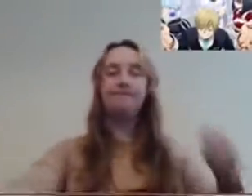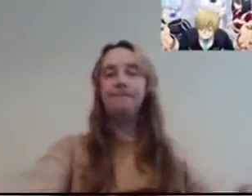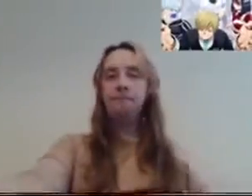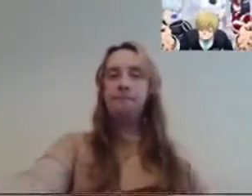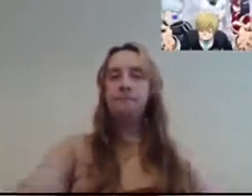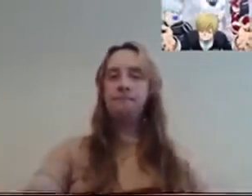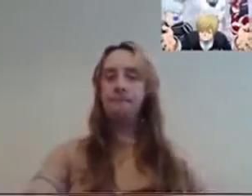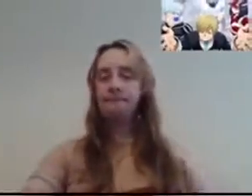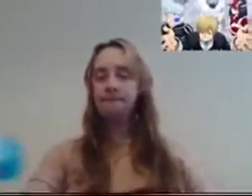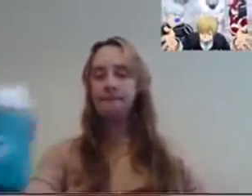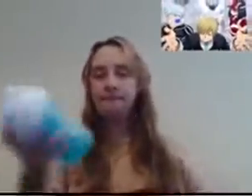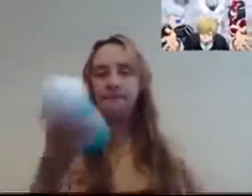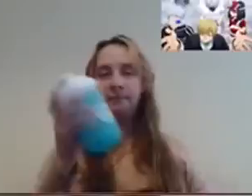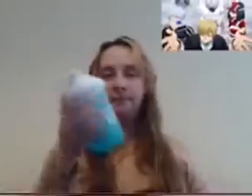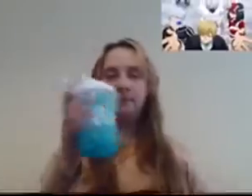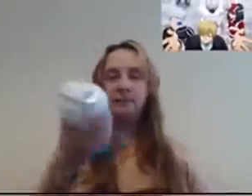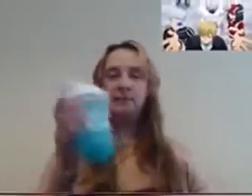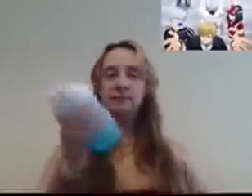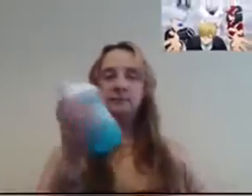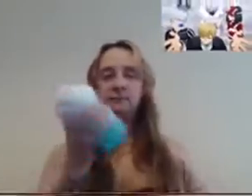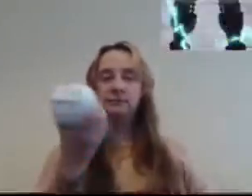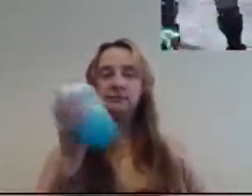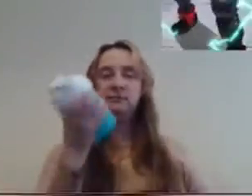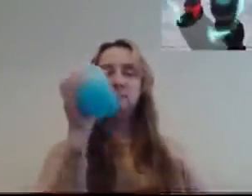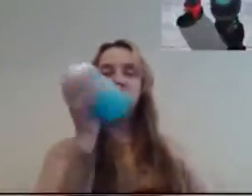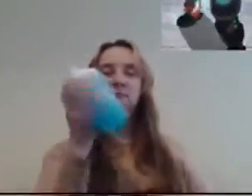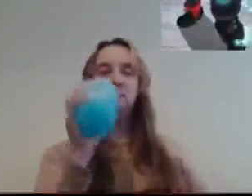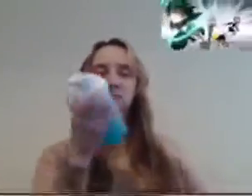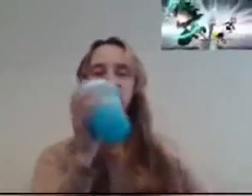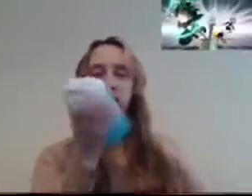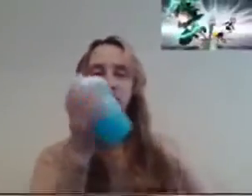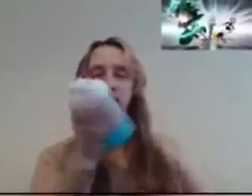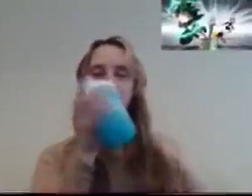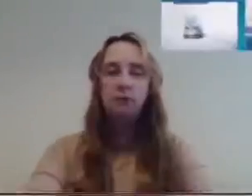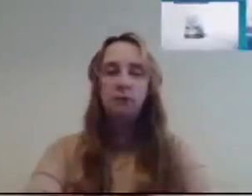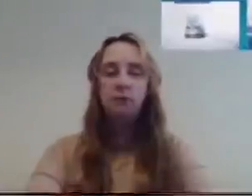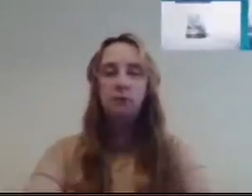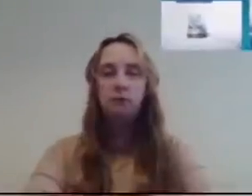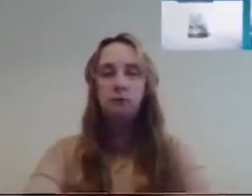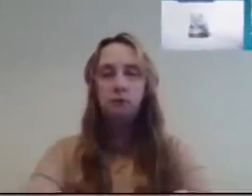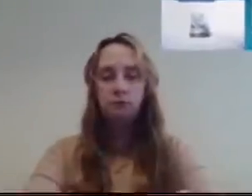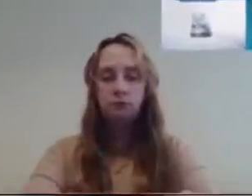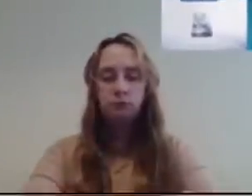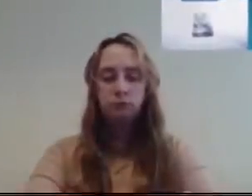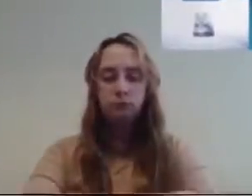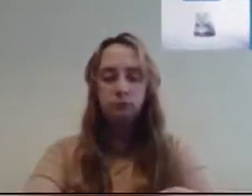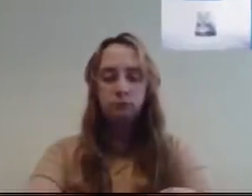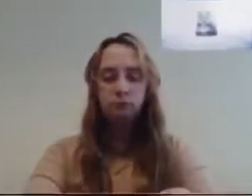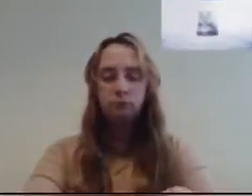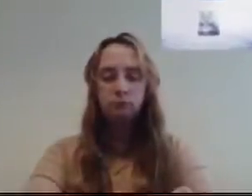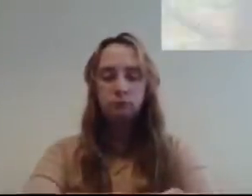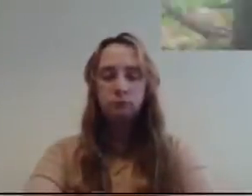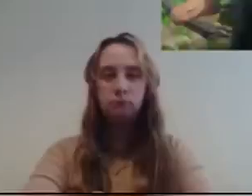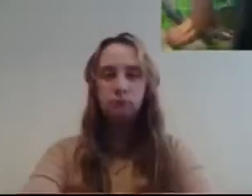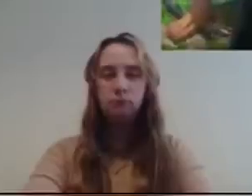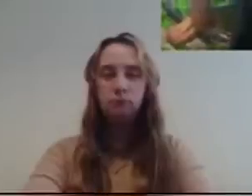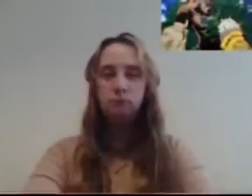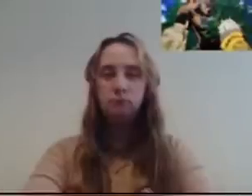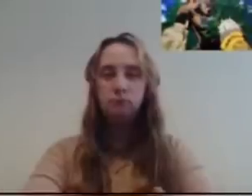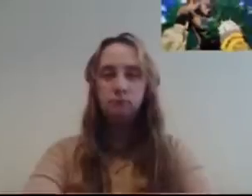Do your best until the last student's down. To evil? Take Gigantomachia. These